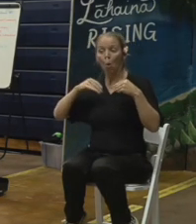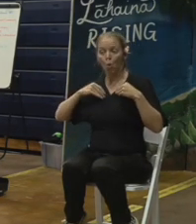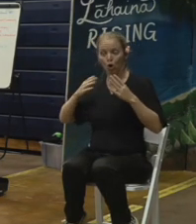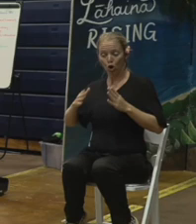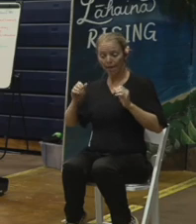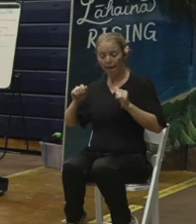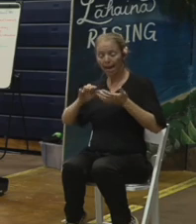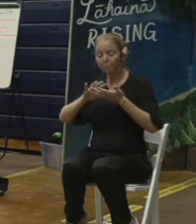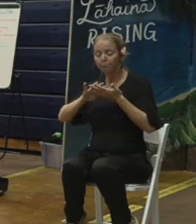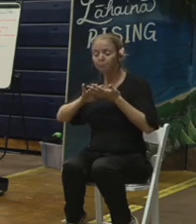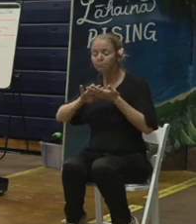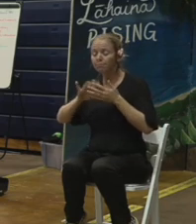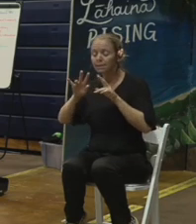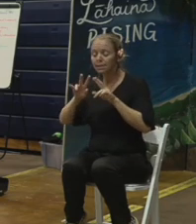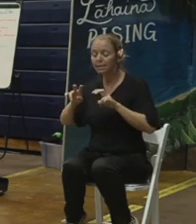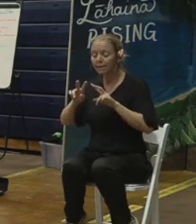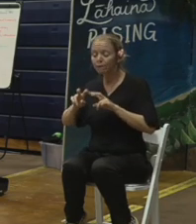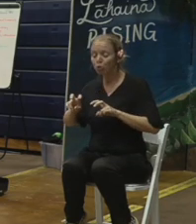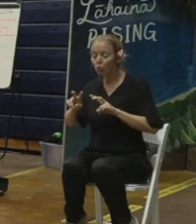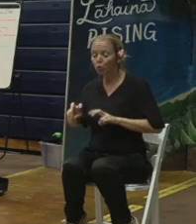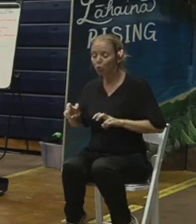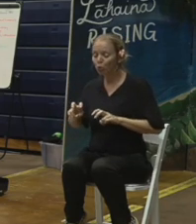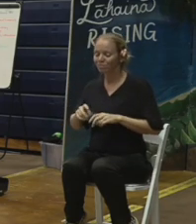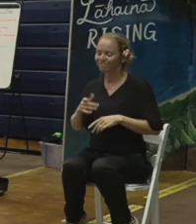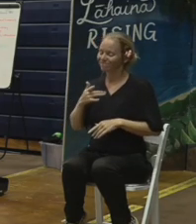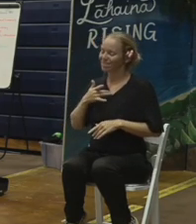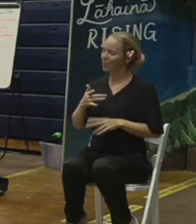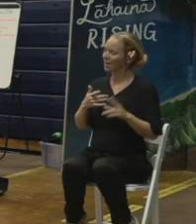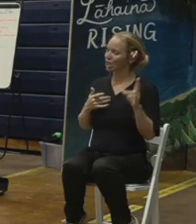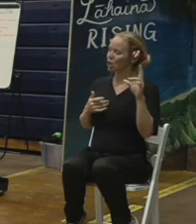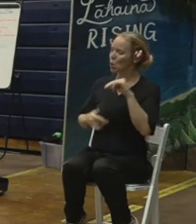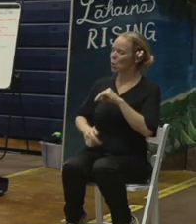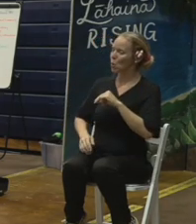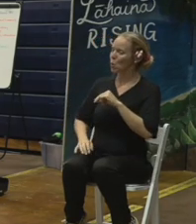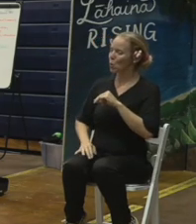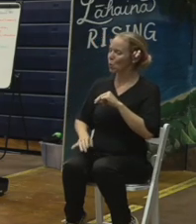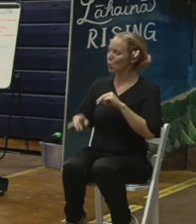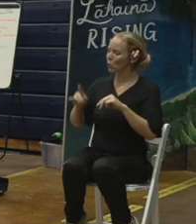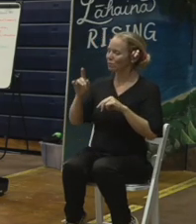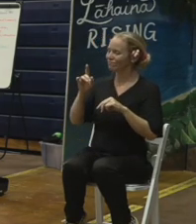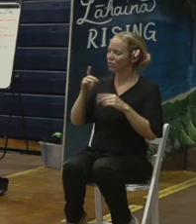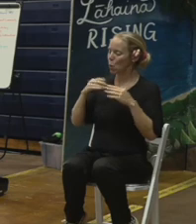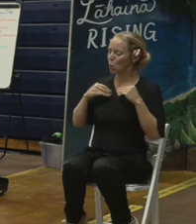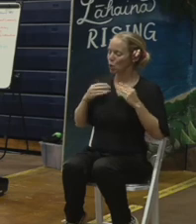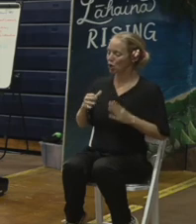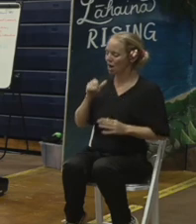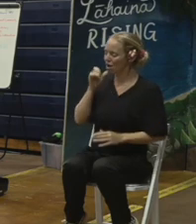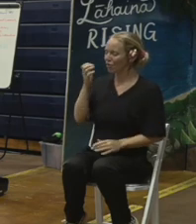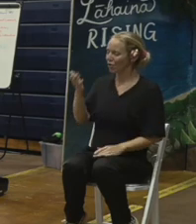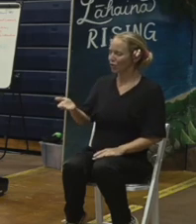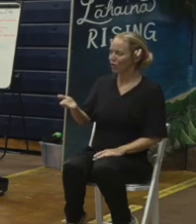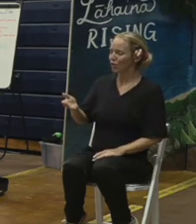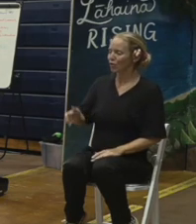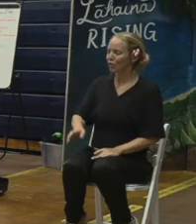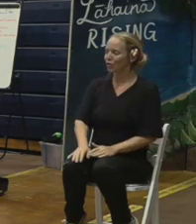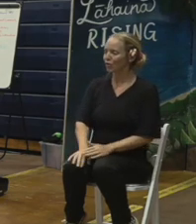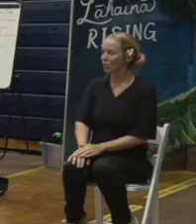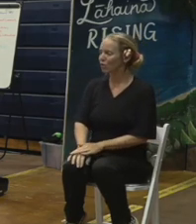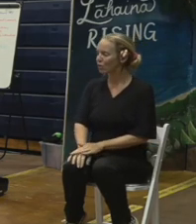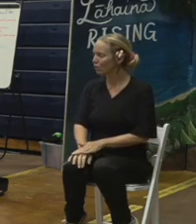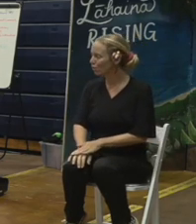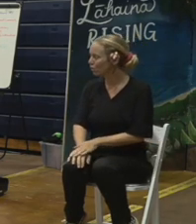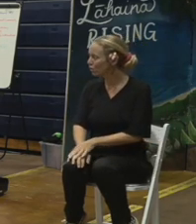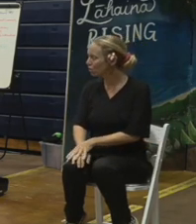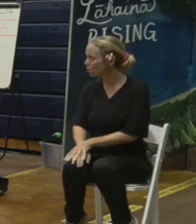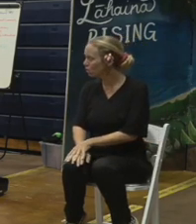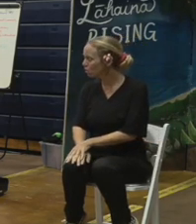So typically the answer to that question is no. Now, what we're committed to do in this process